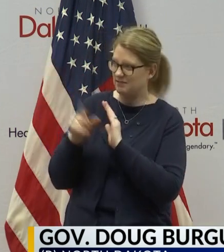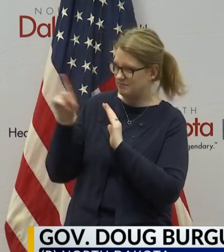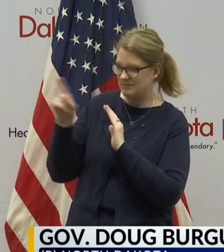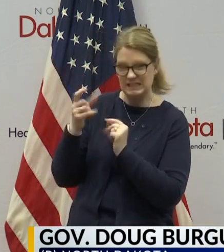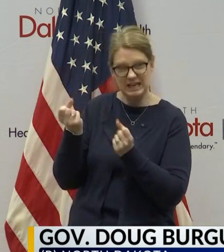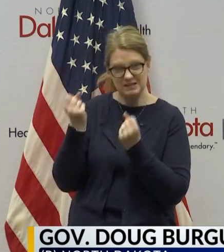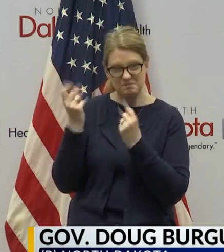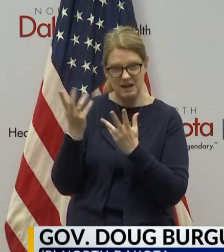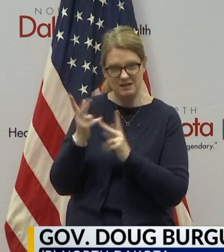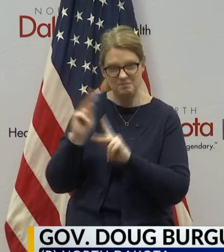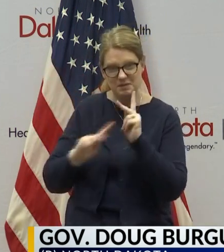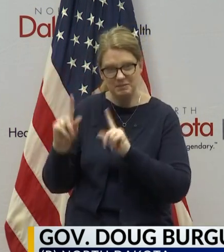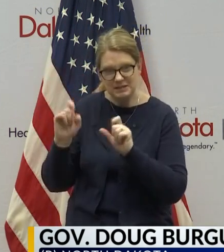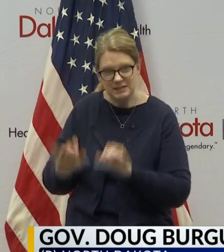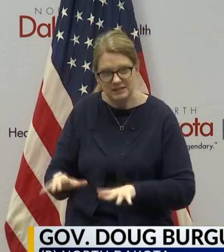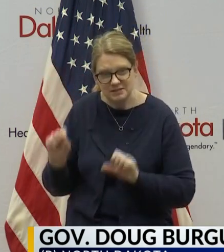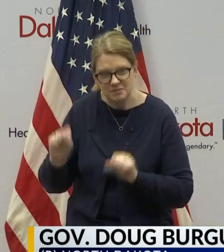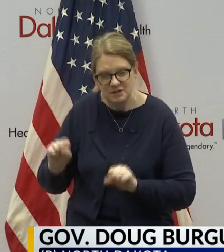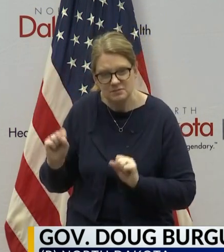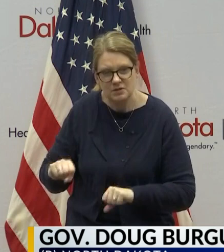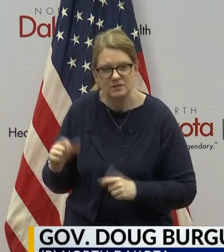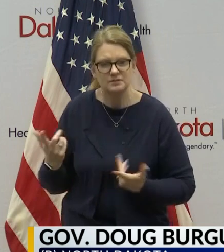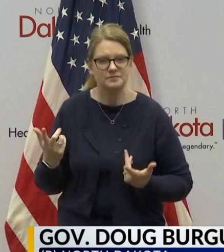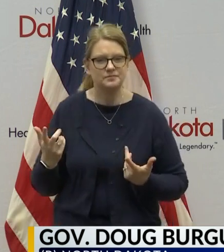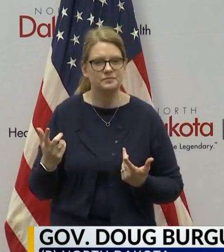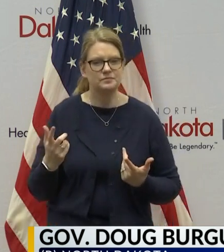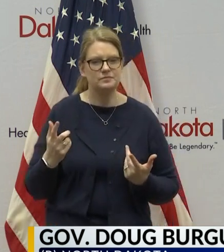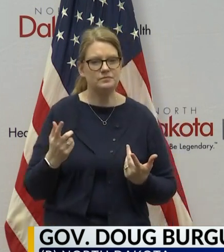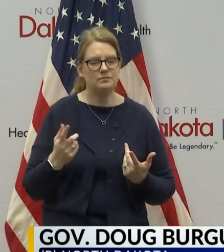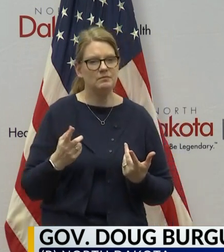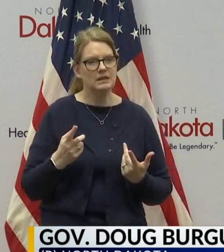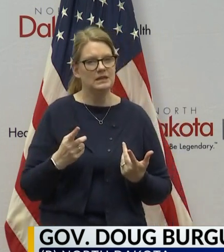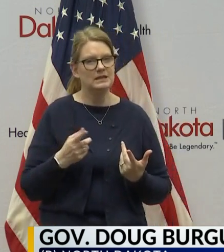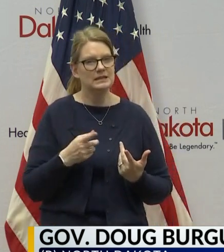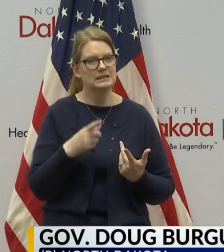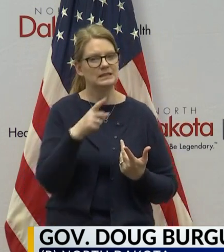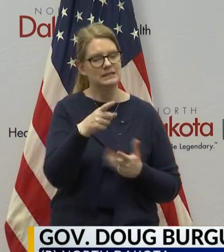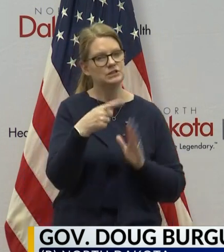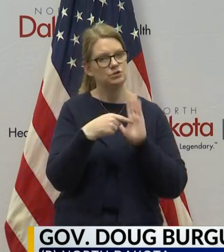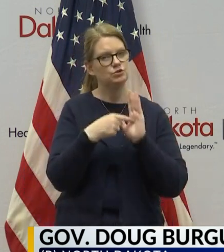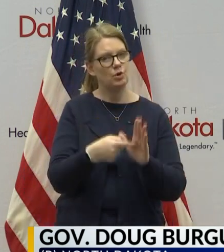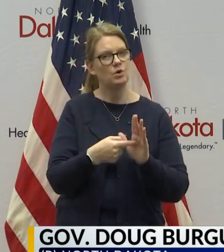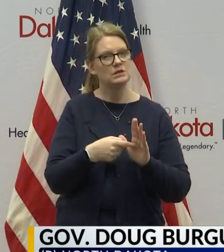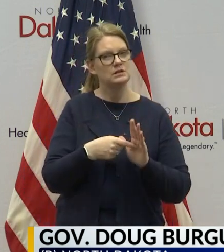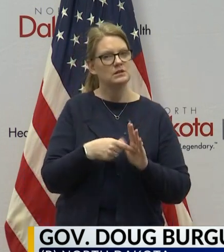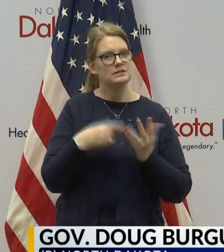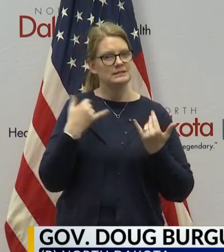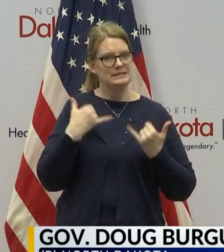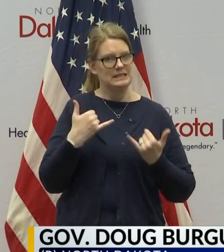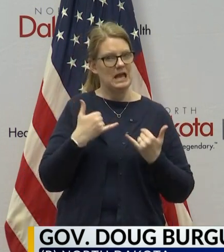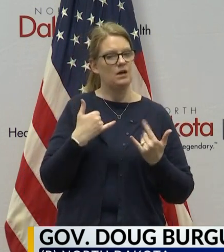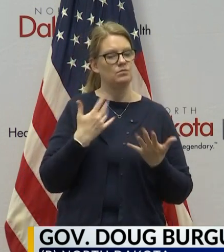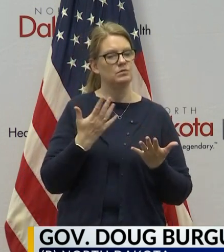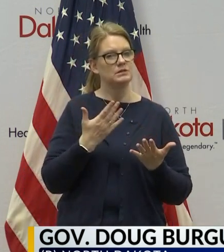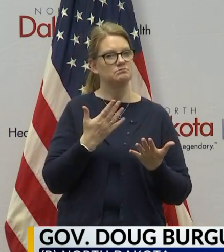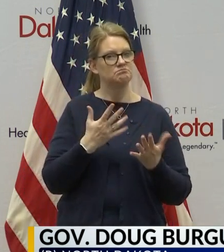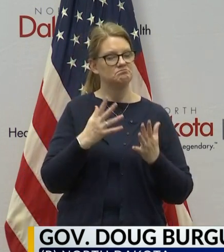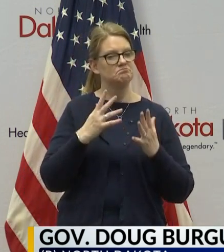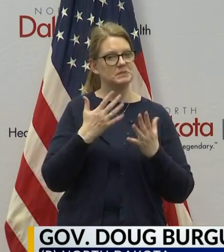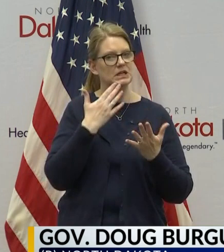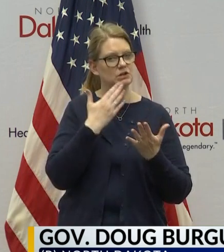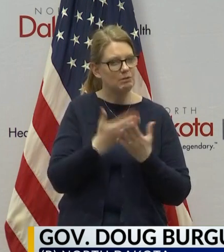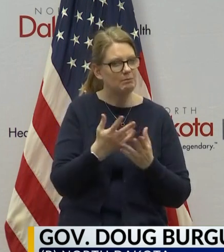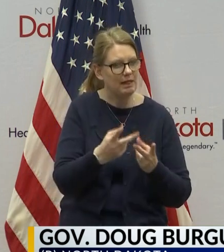people tested as positive. And so this is, again, reflects that we're in a good spot today, and it means that we've got good